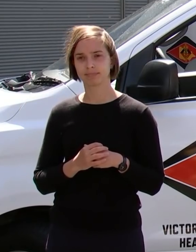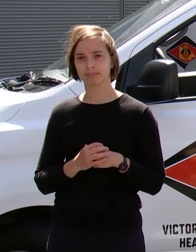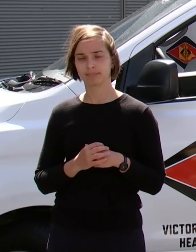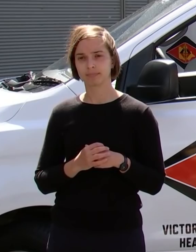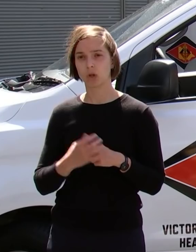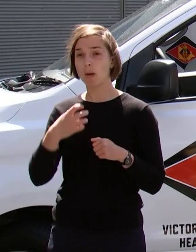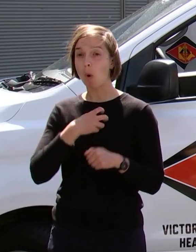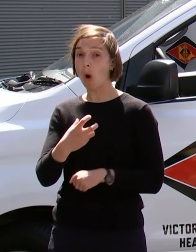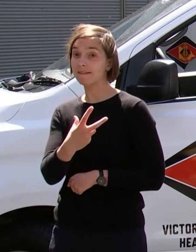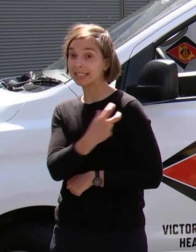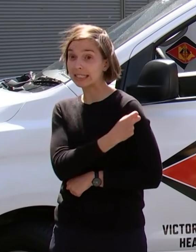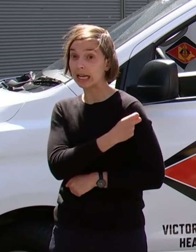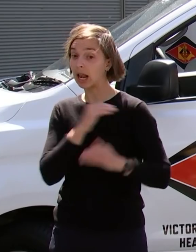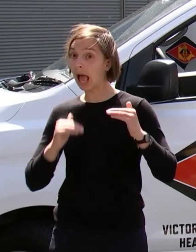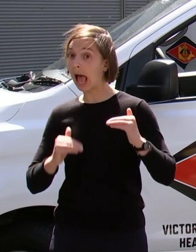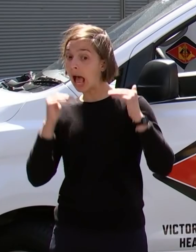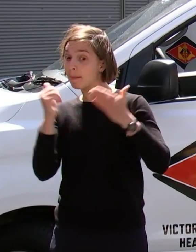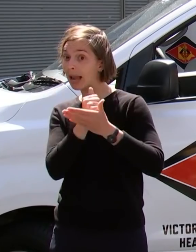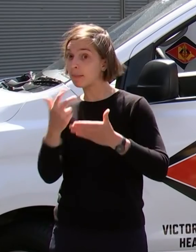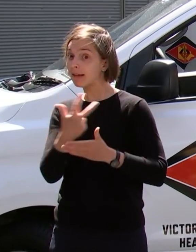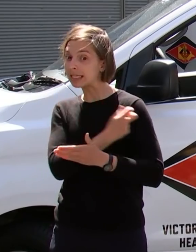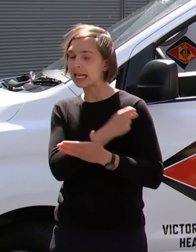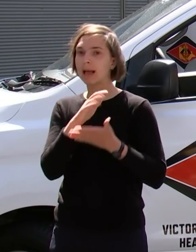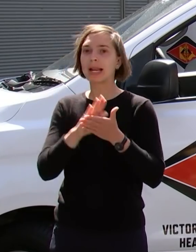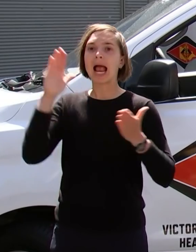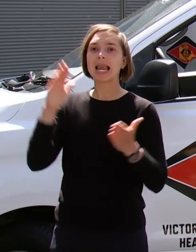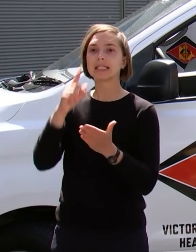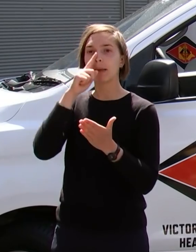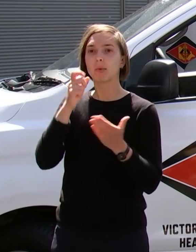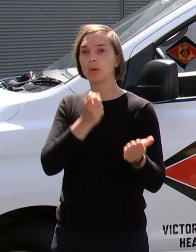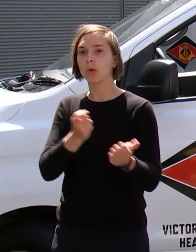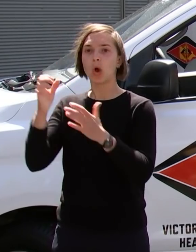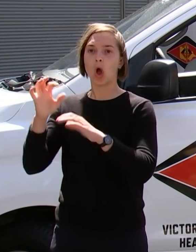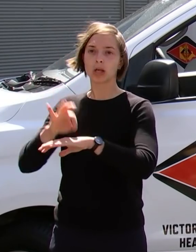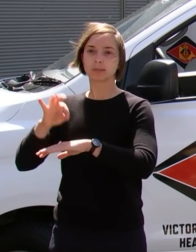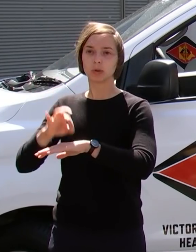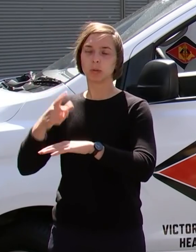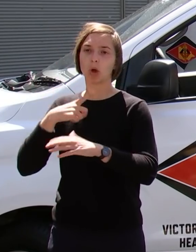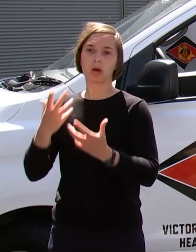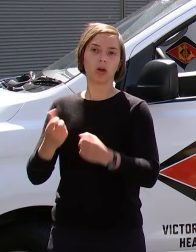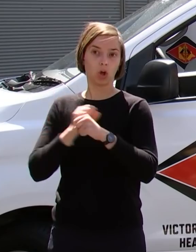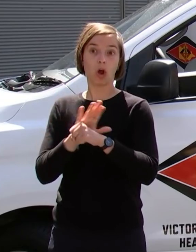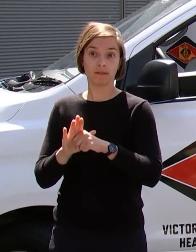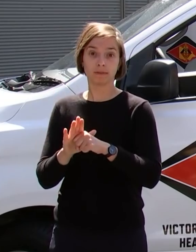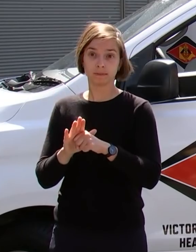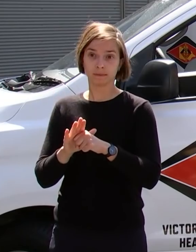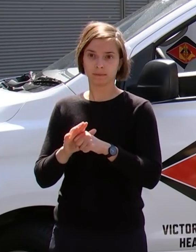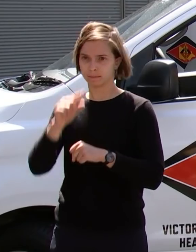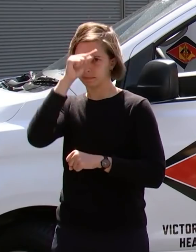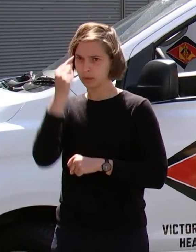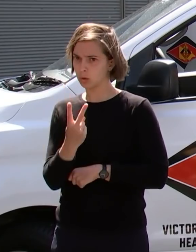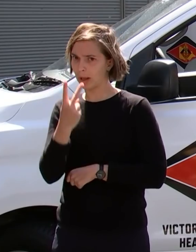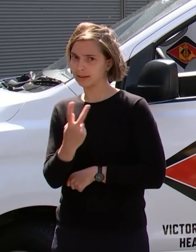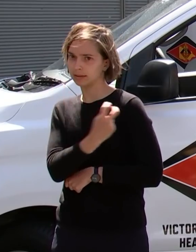avoidable hospitalisations through COVID-19 by getting as many people with those double jabs in their